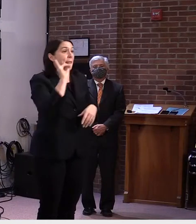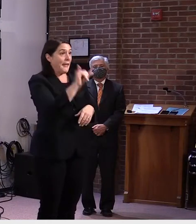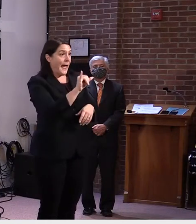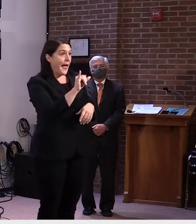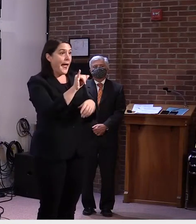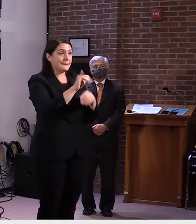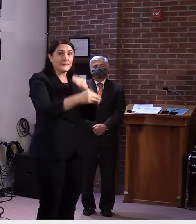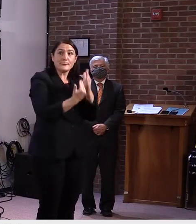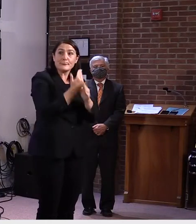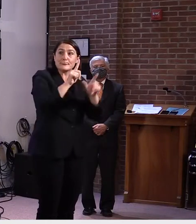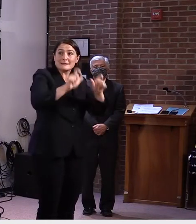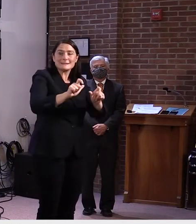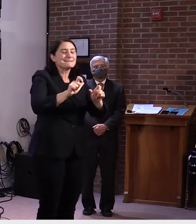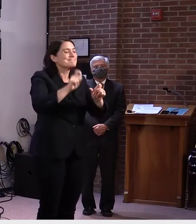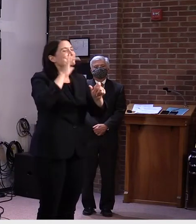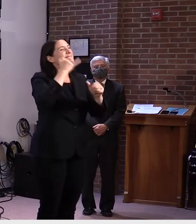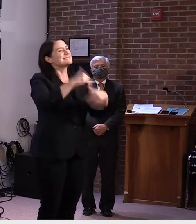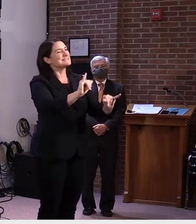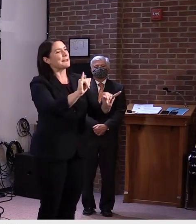find out where it fits best.